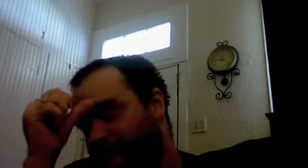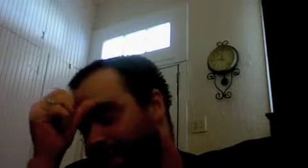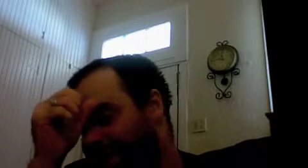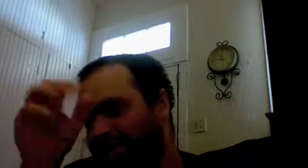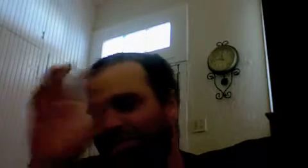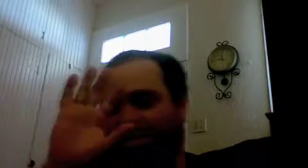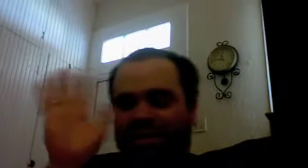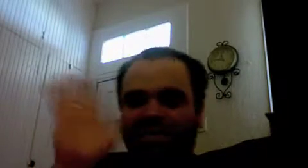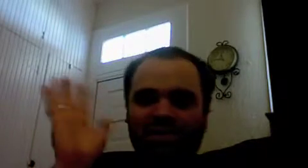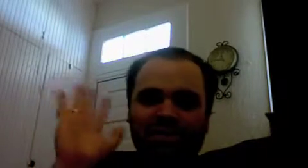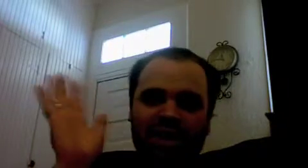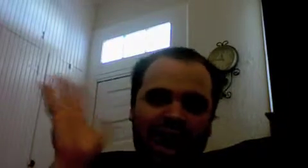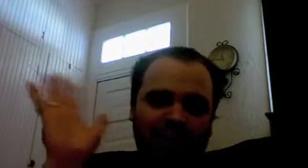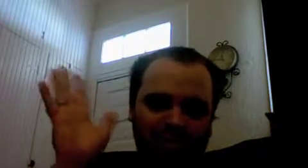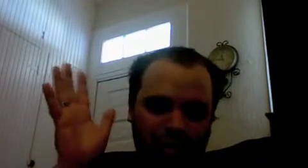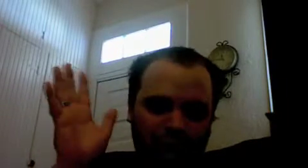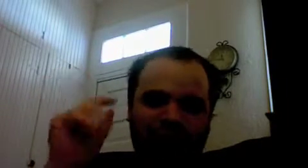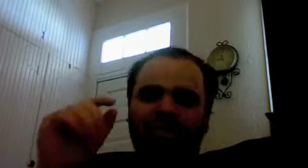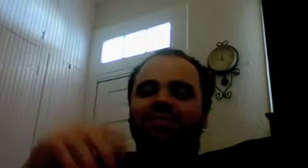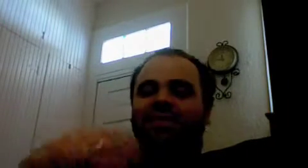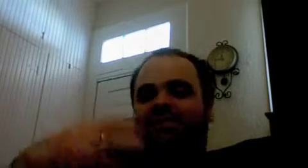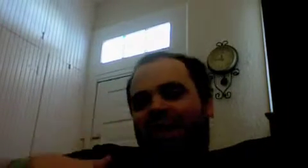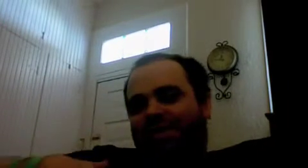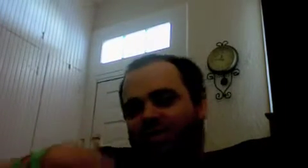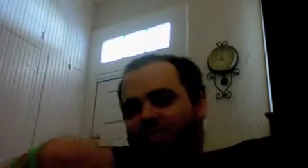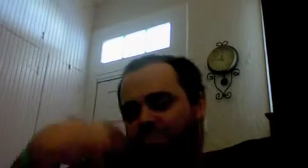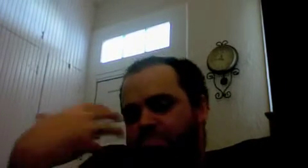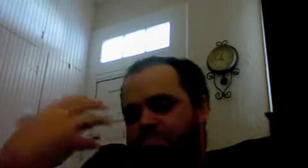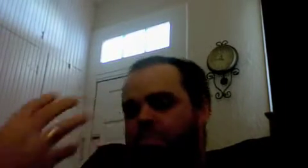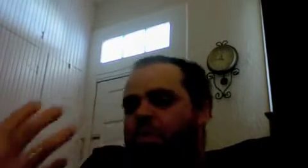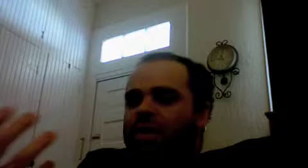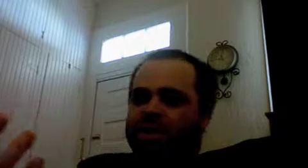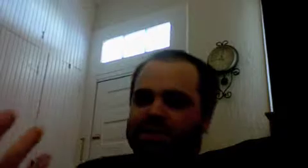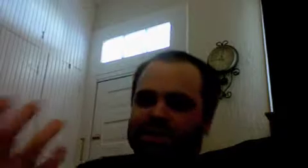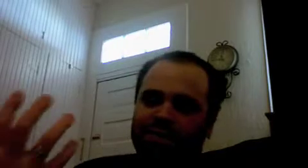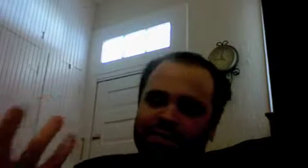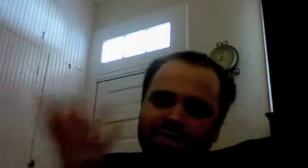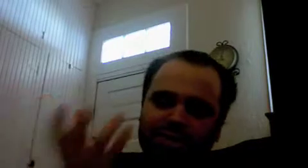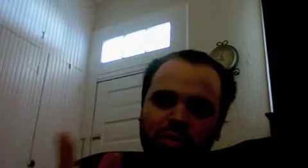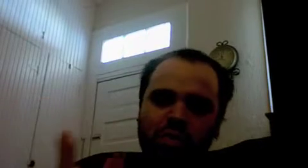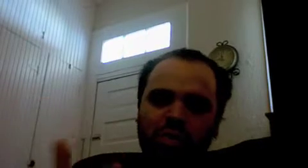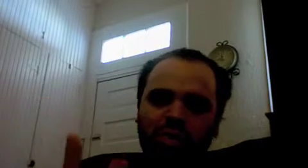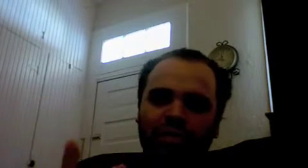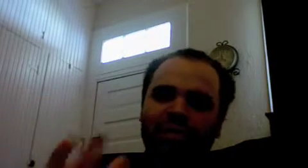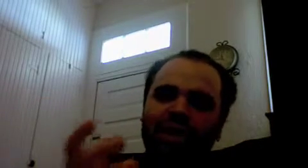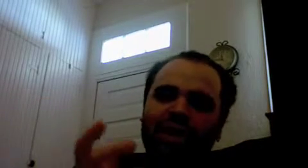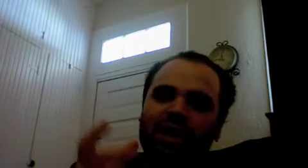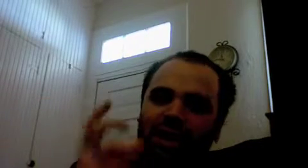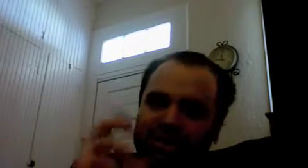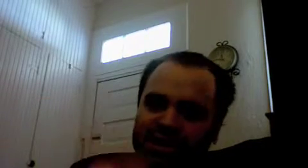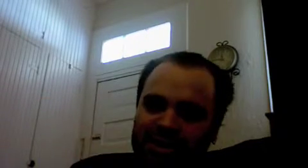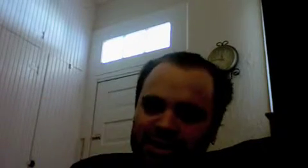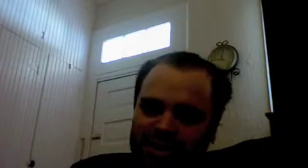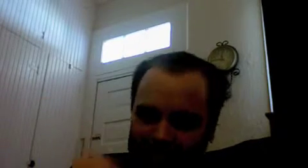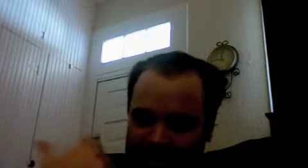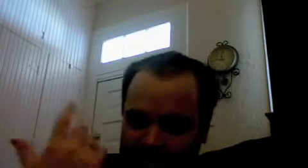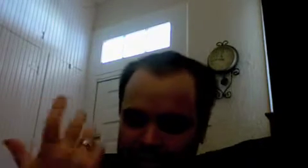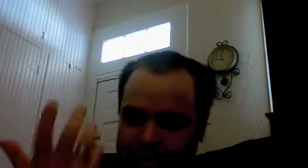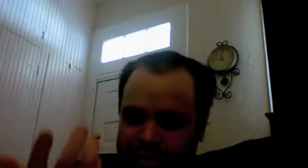he is he's abstract in a sense he hasn't put himself into the world until he produces